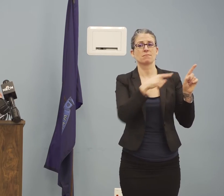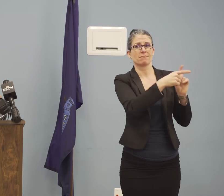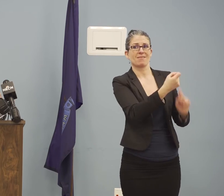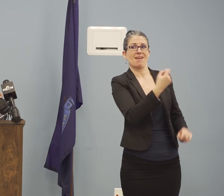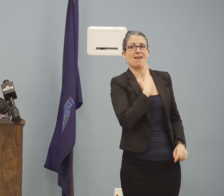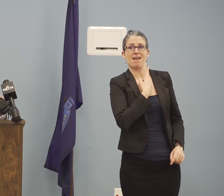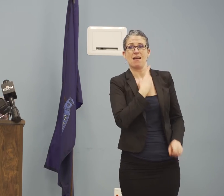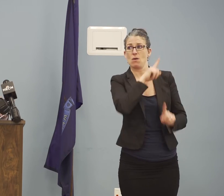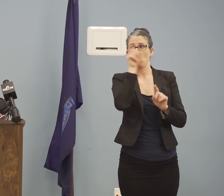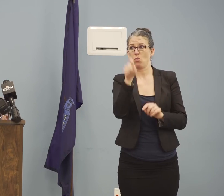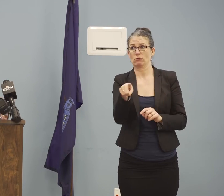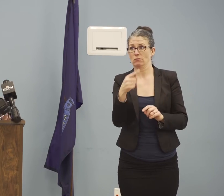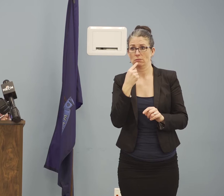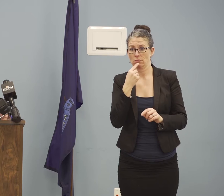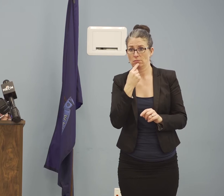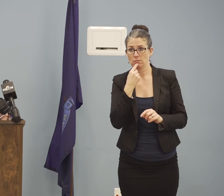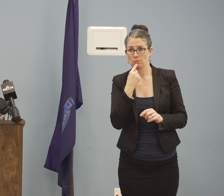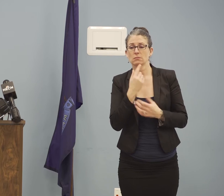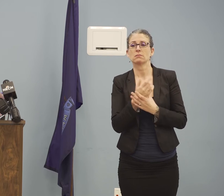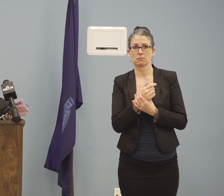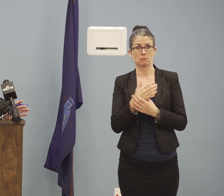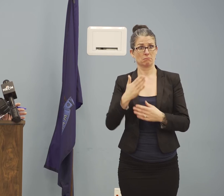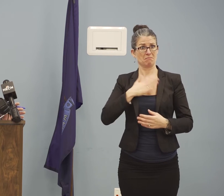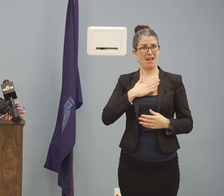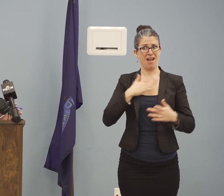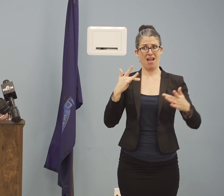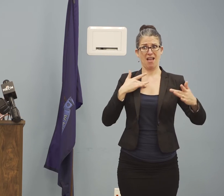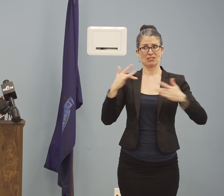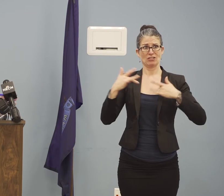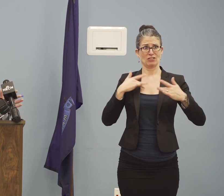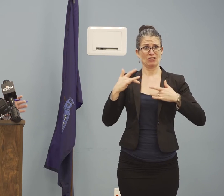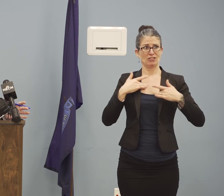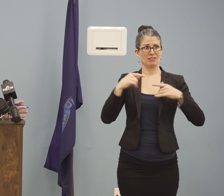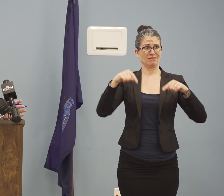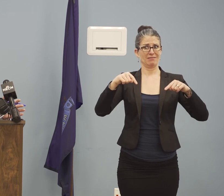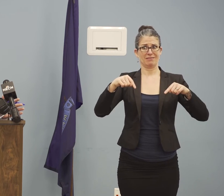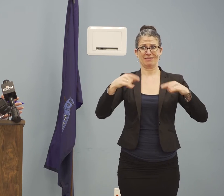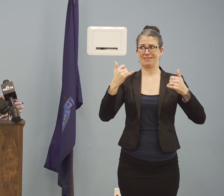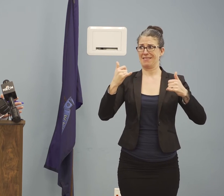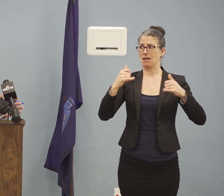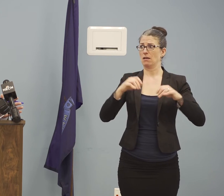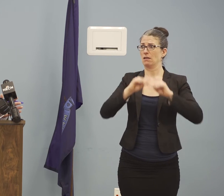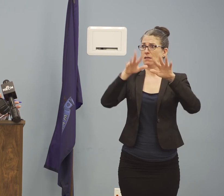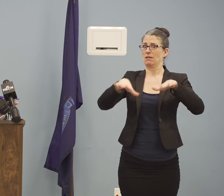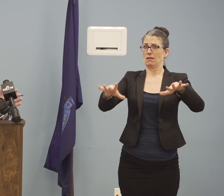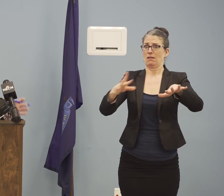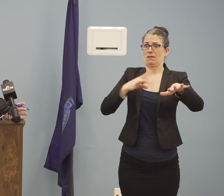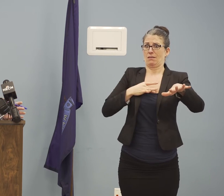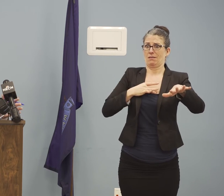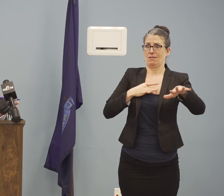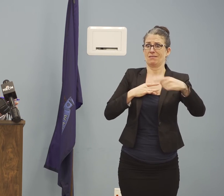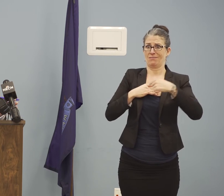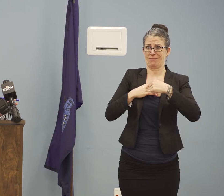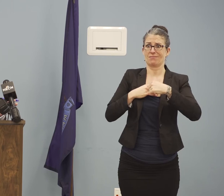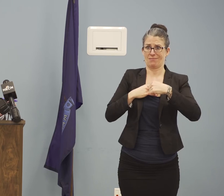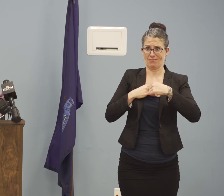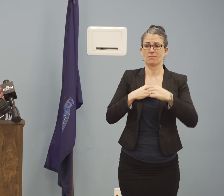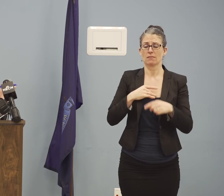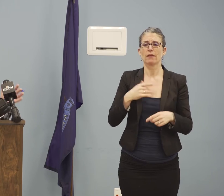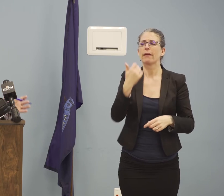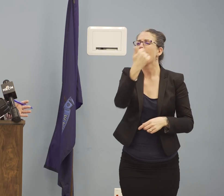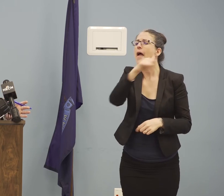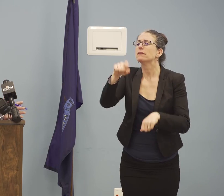And in any outbreak situation, any outbreak, whether that is influenza or Zika virus